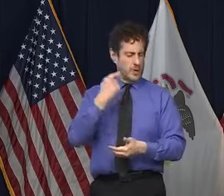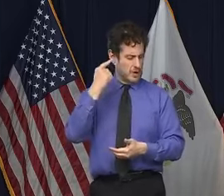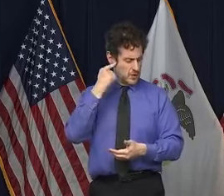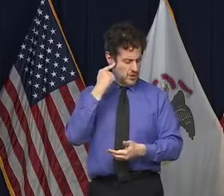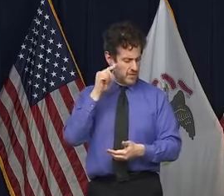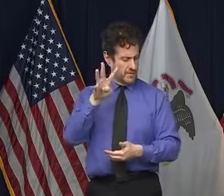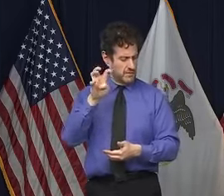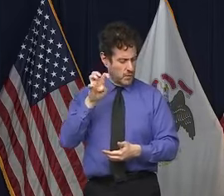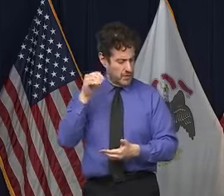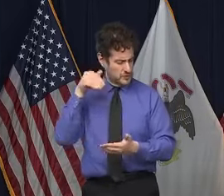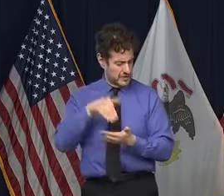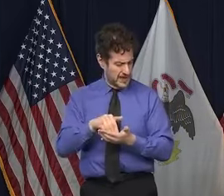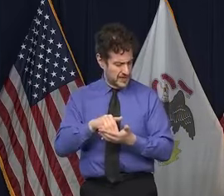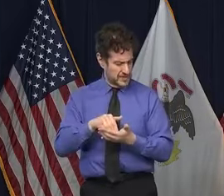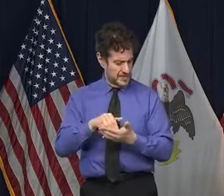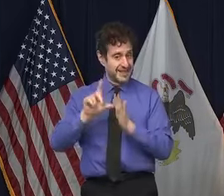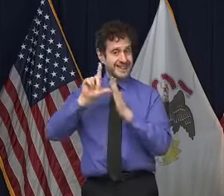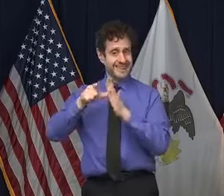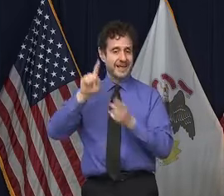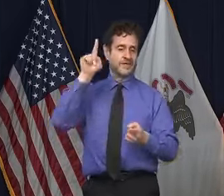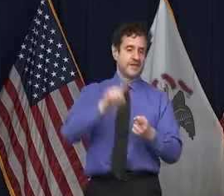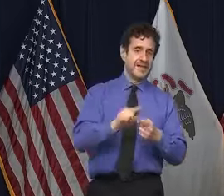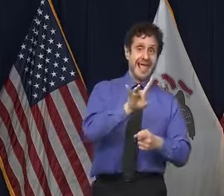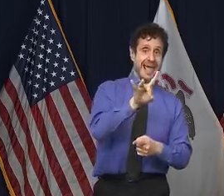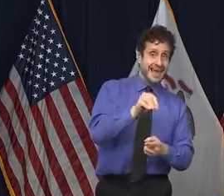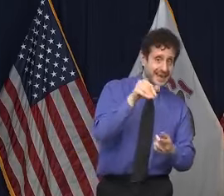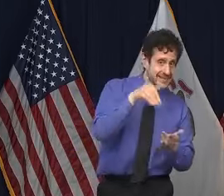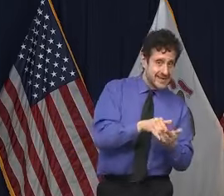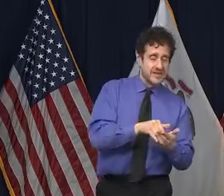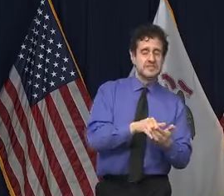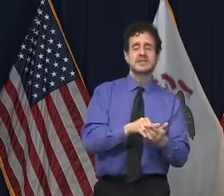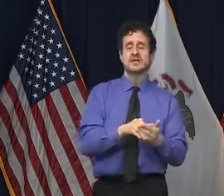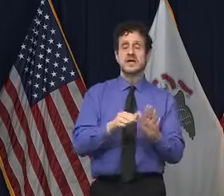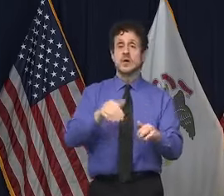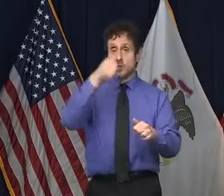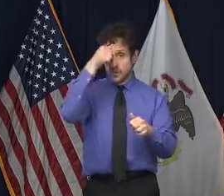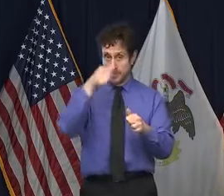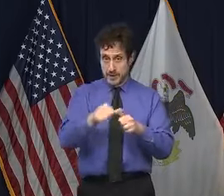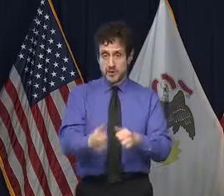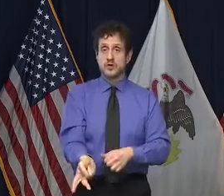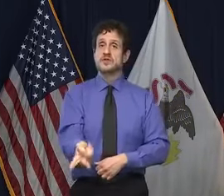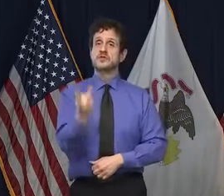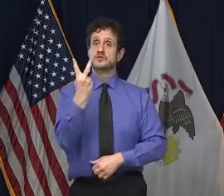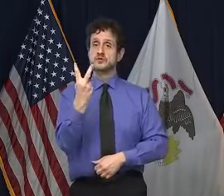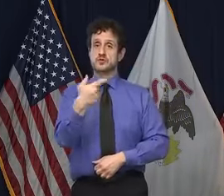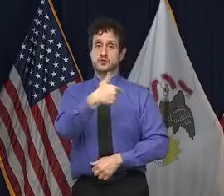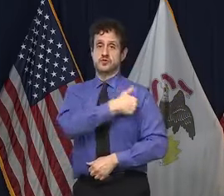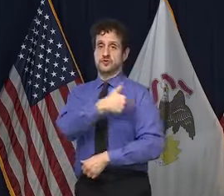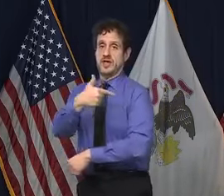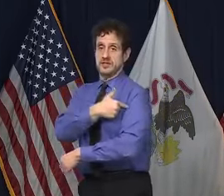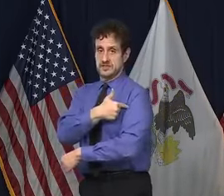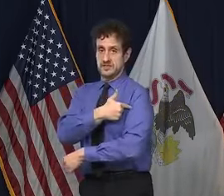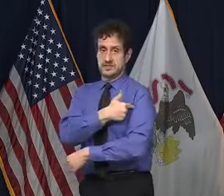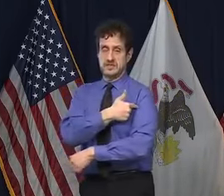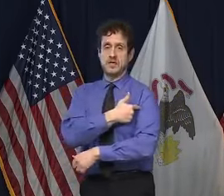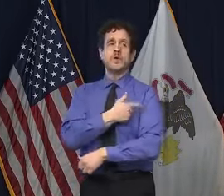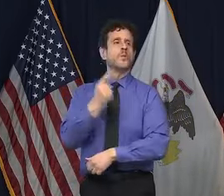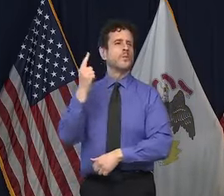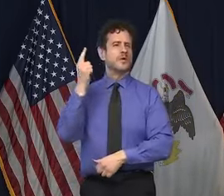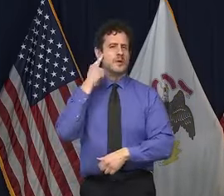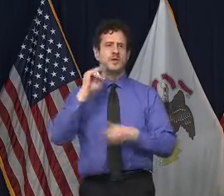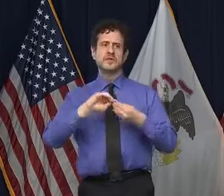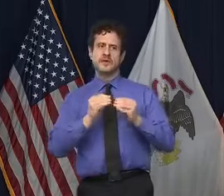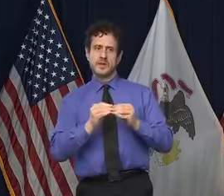,000, then we heard 80,000. Don't forget, there are two shots. So when you hear a number,